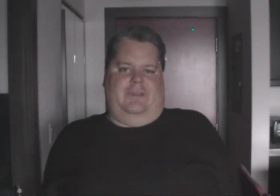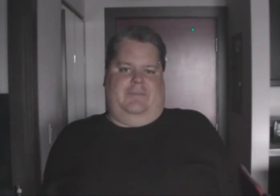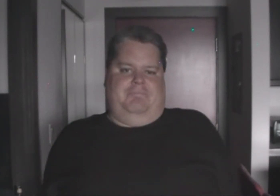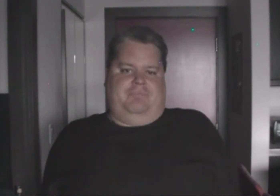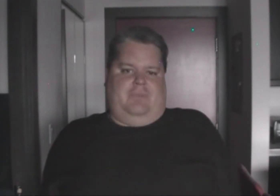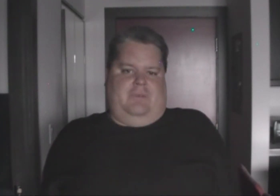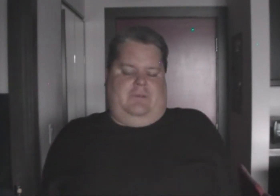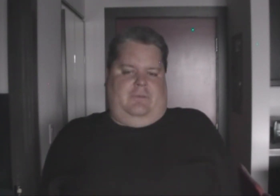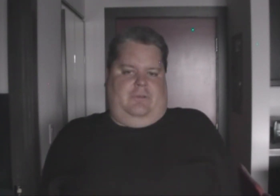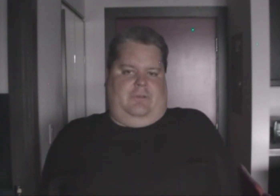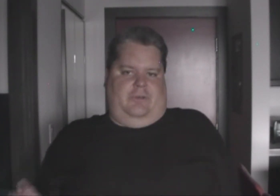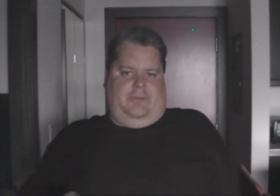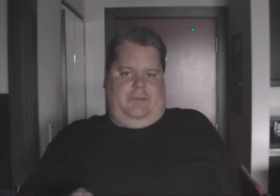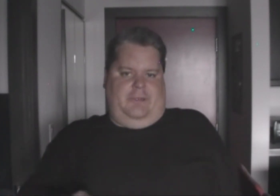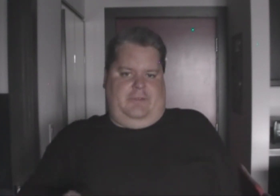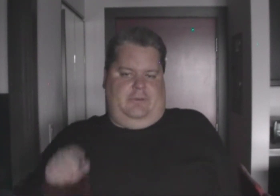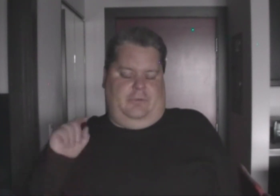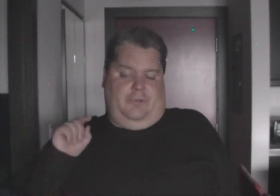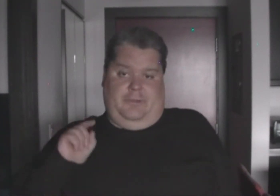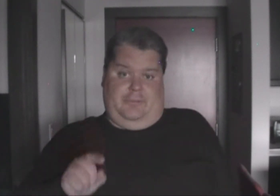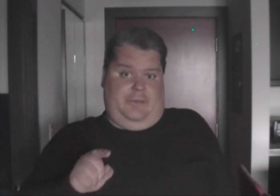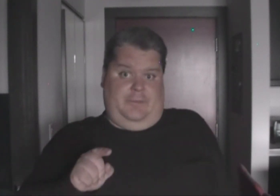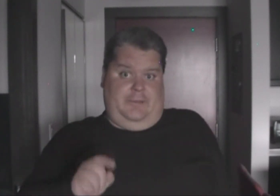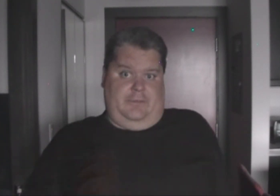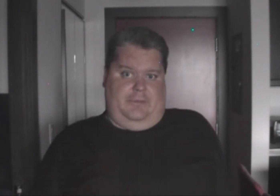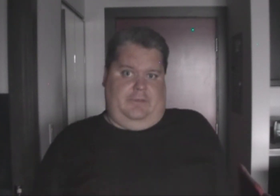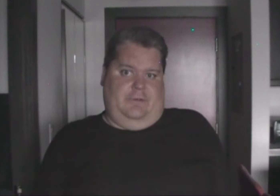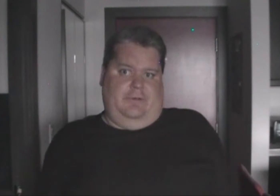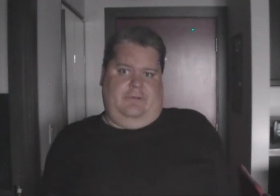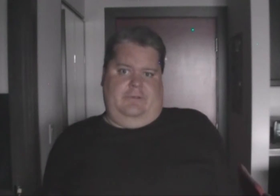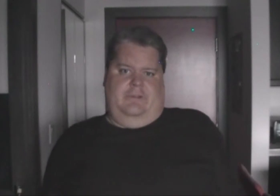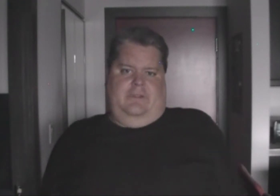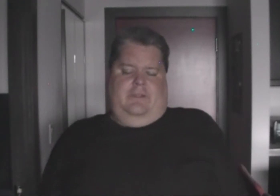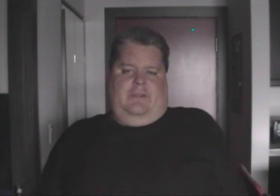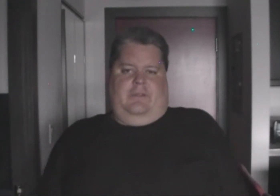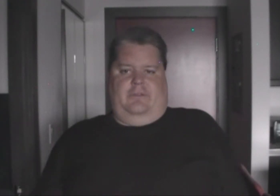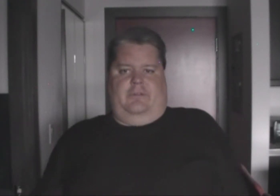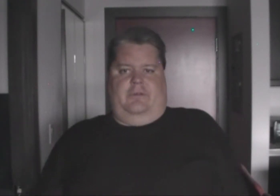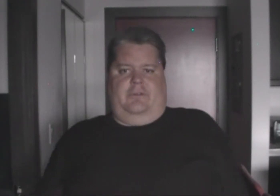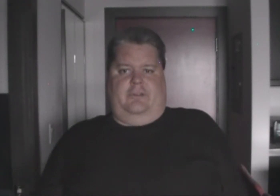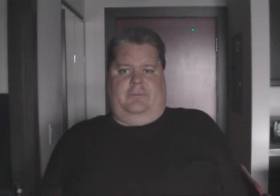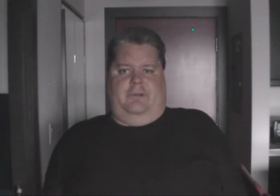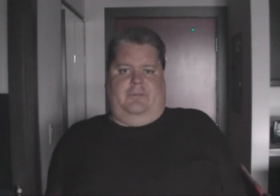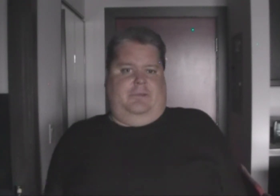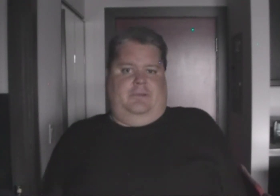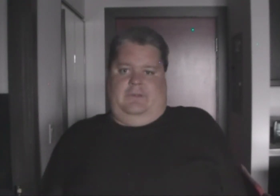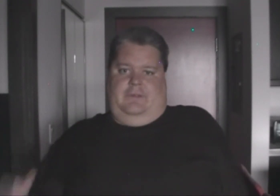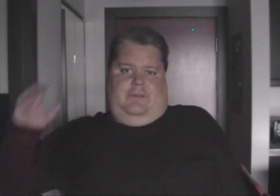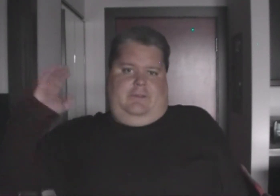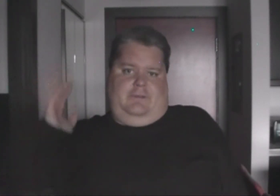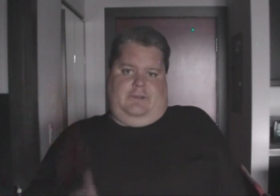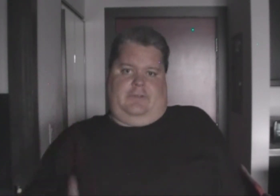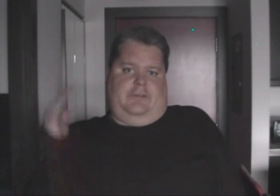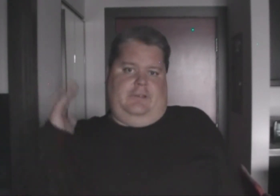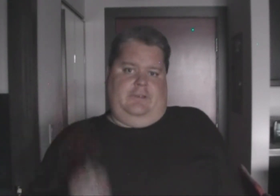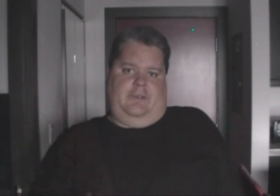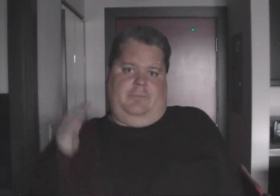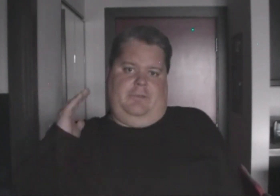that, with those earlier Mega Mans, and those were the best Mega Mans, I mean, their other series got spawned, but classic 8-bit